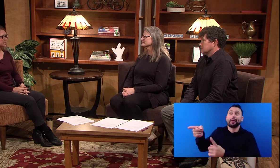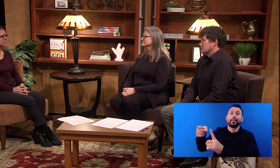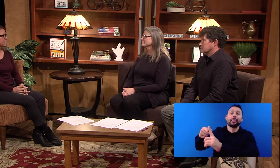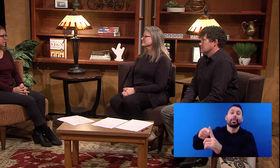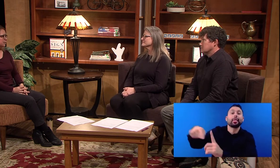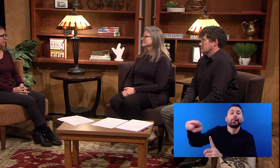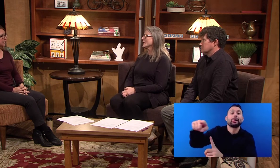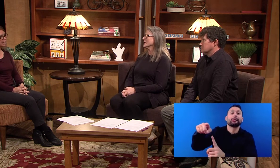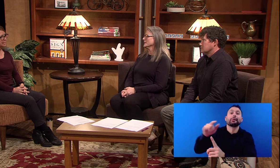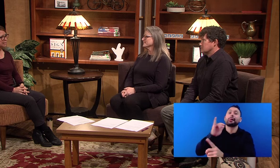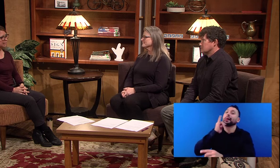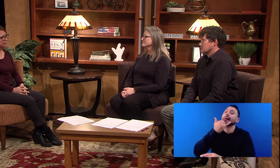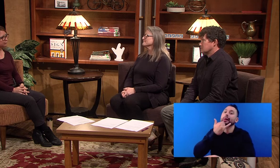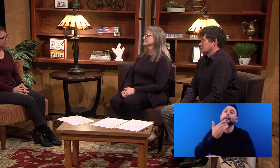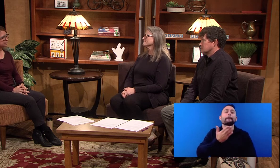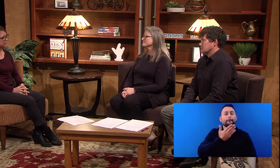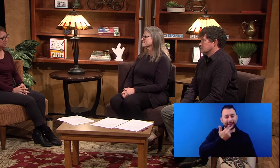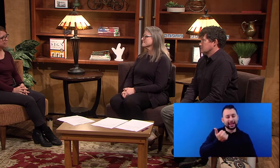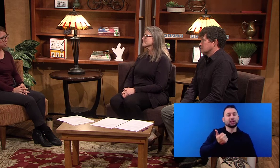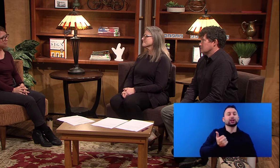to make it less likely for them to get HIV.